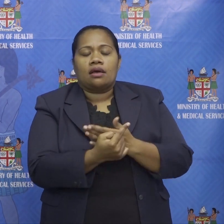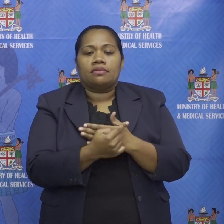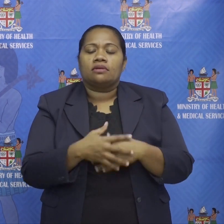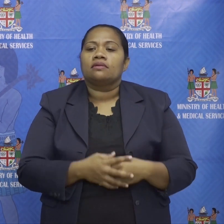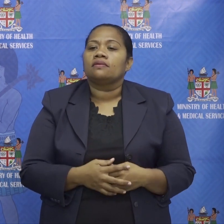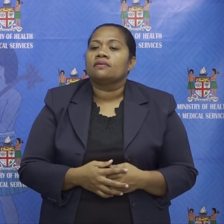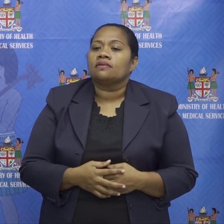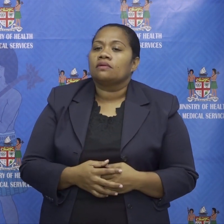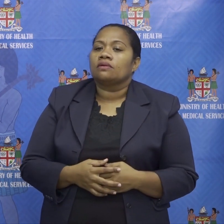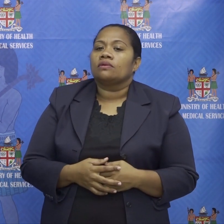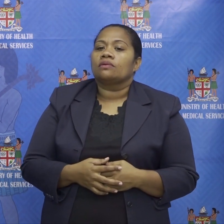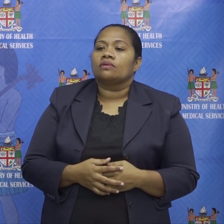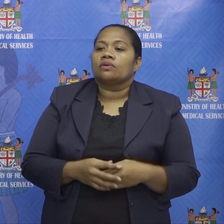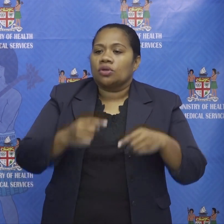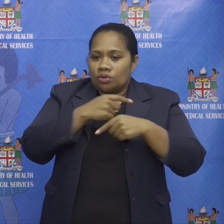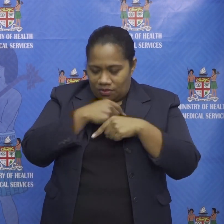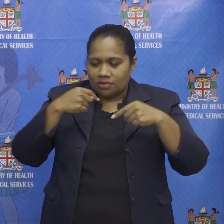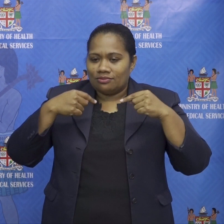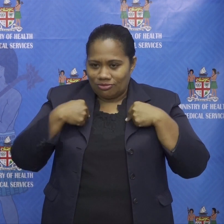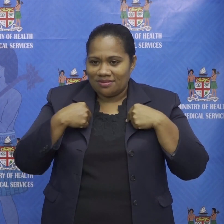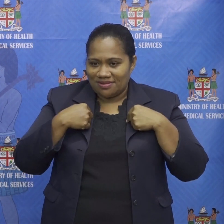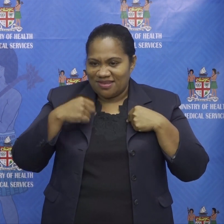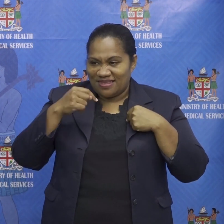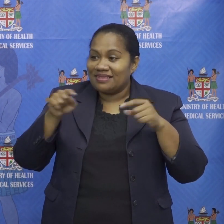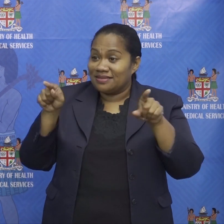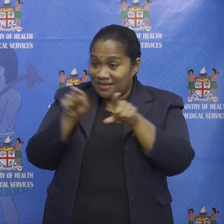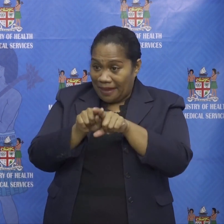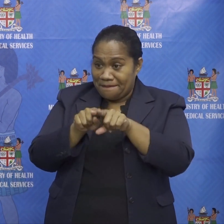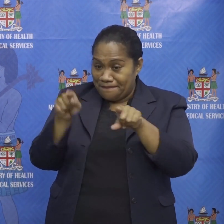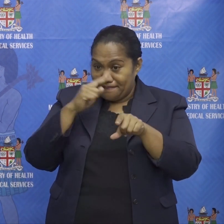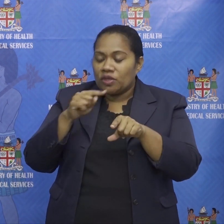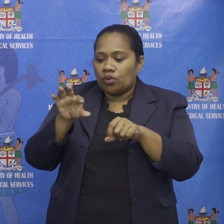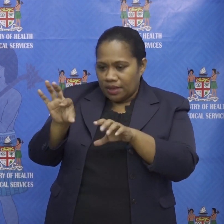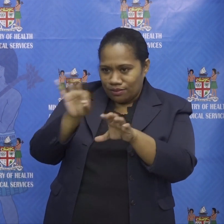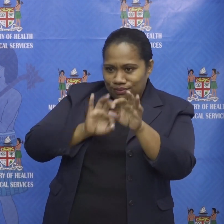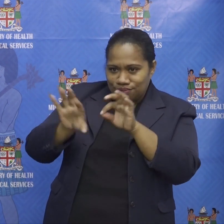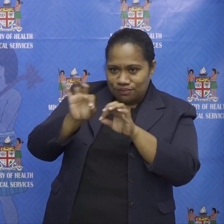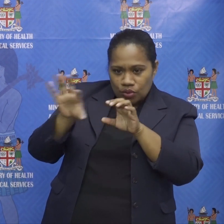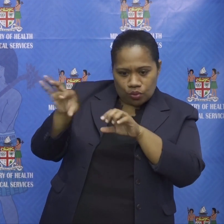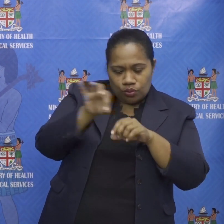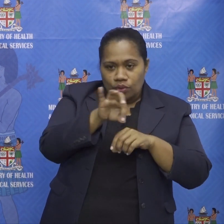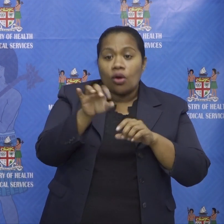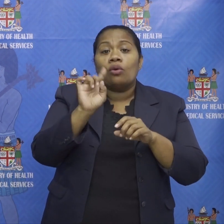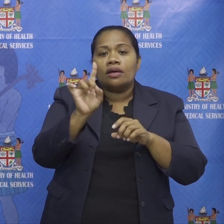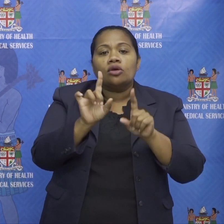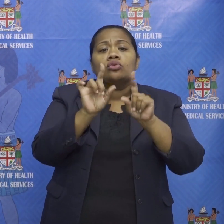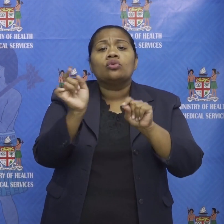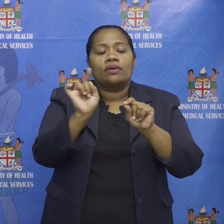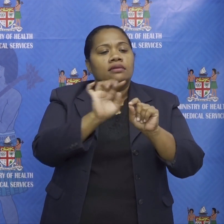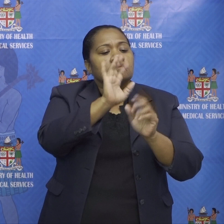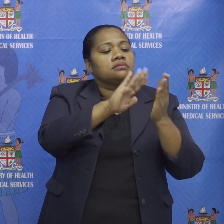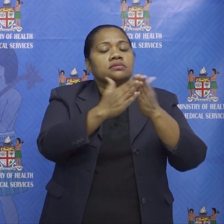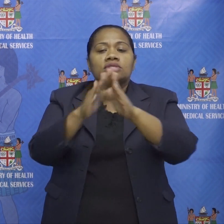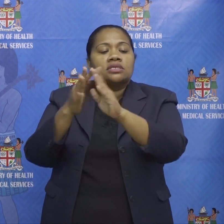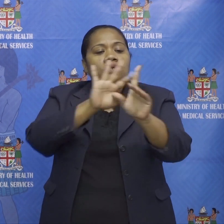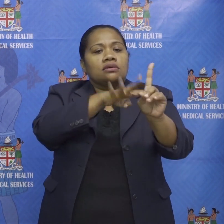those same paramedical people but we recruited them to go and do uh community-wide screening you know